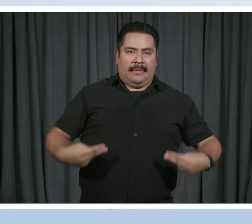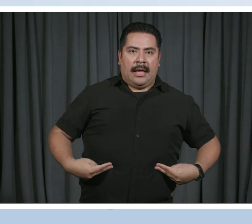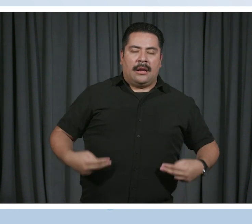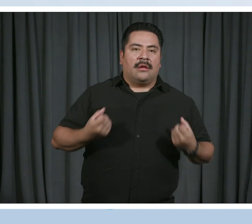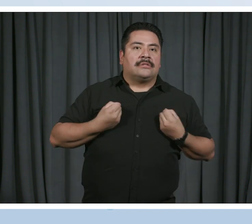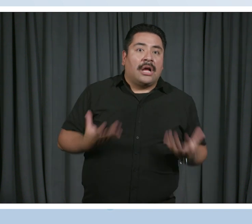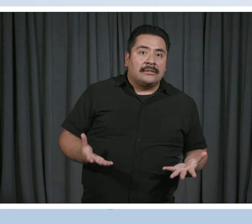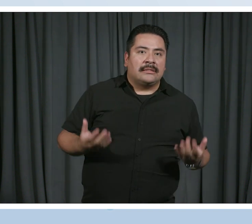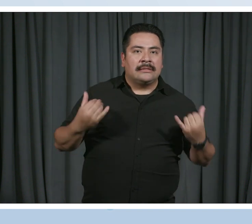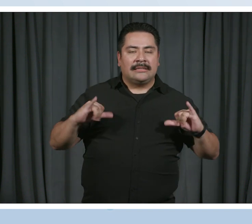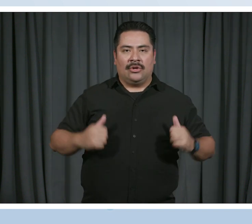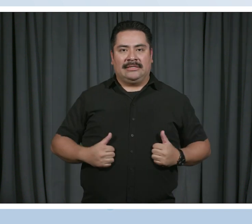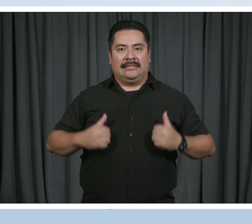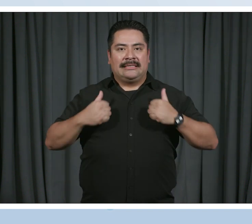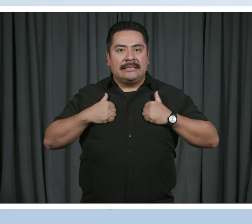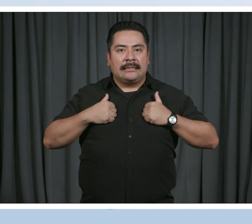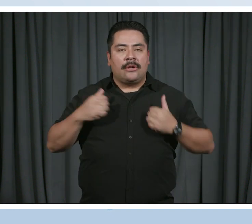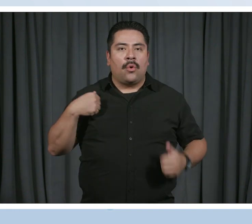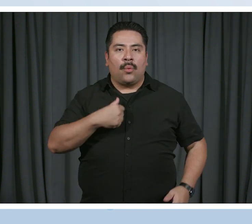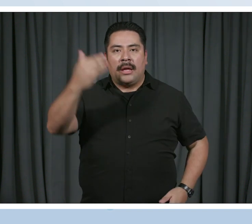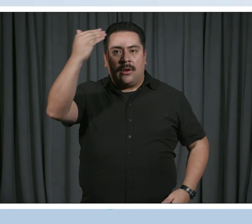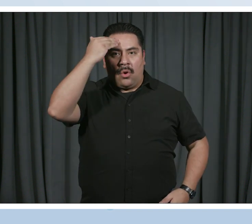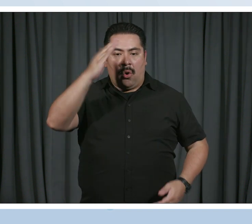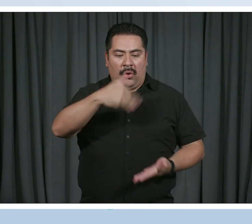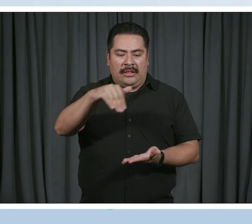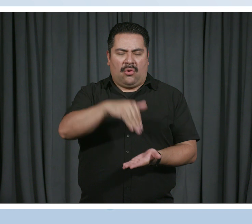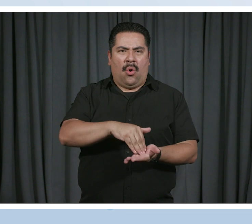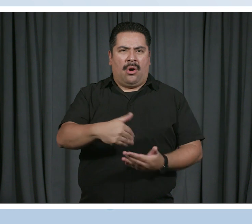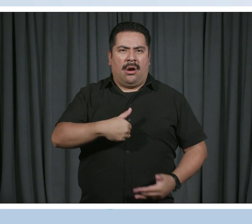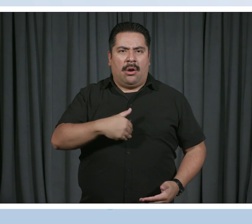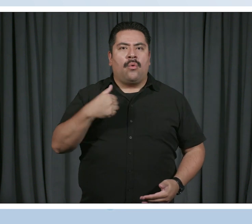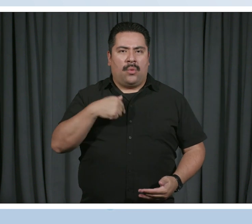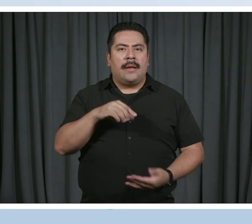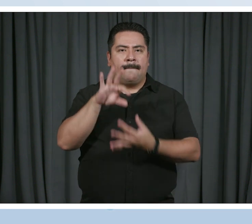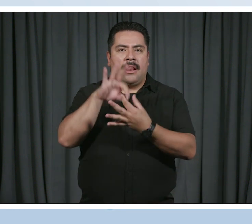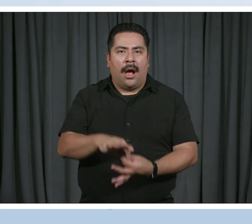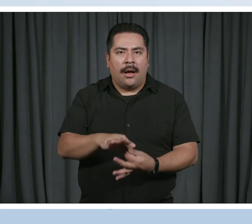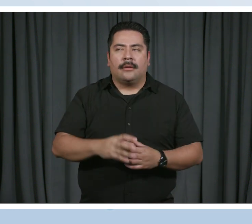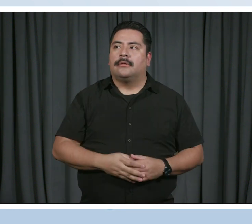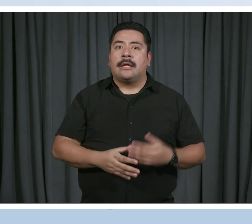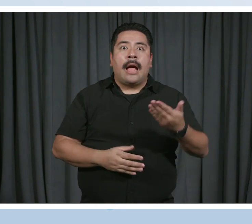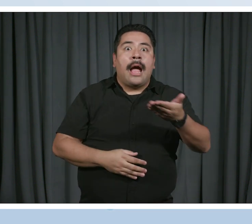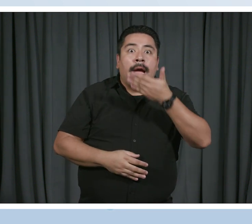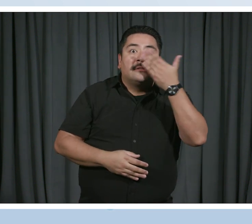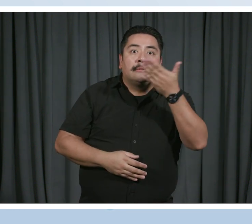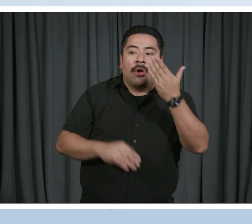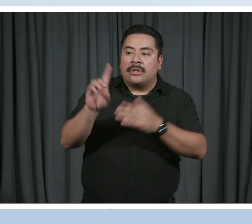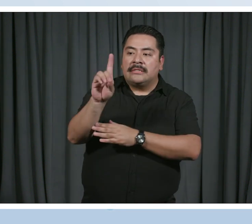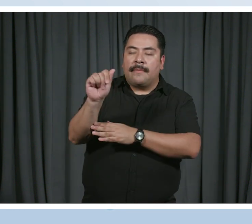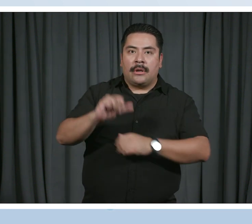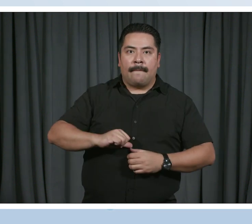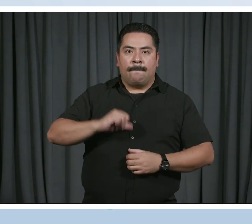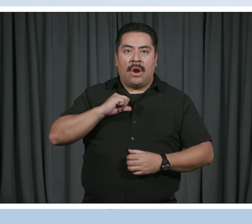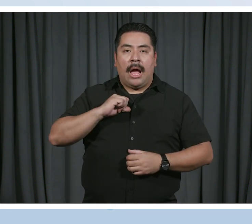exhausted yet existing because we know in our core we belong. I smell disability pride in the